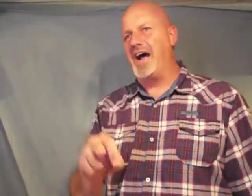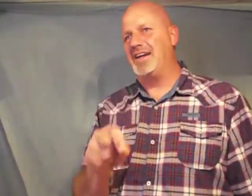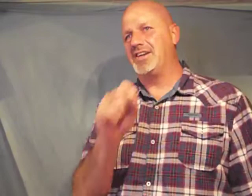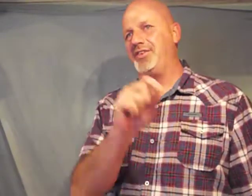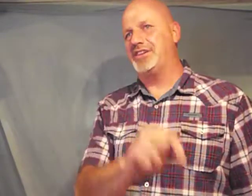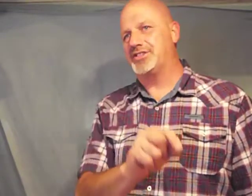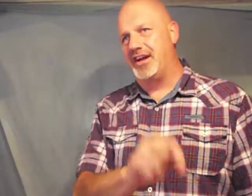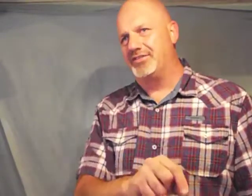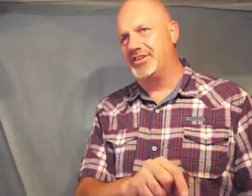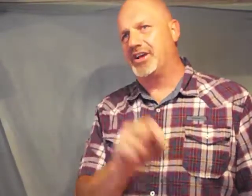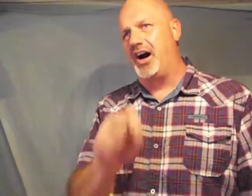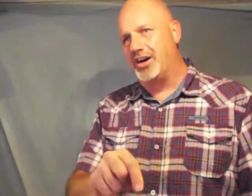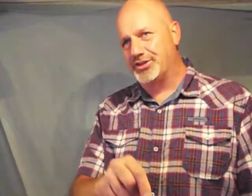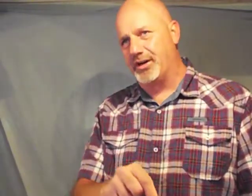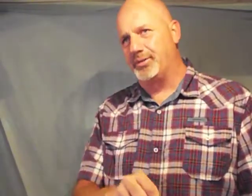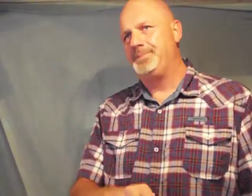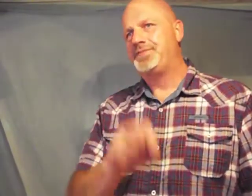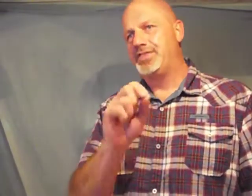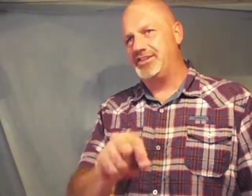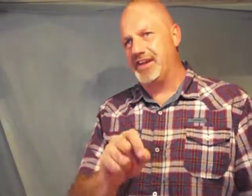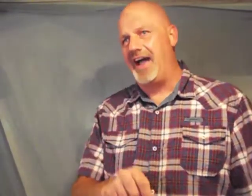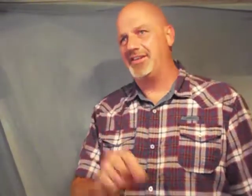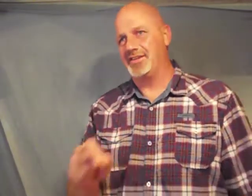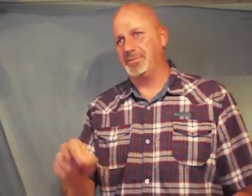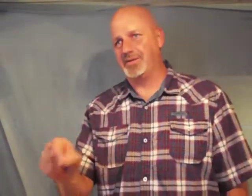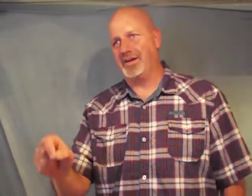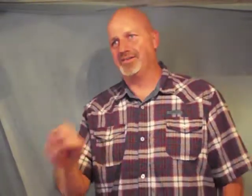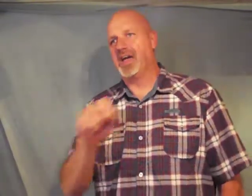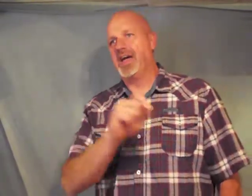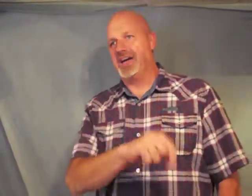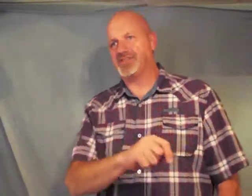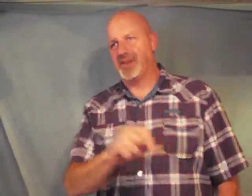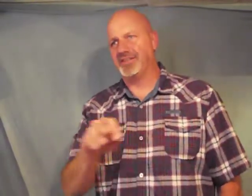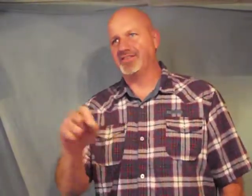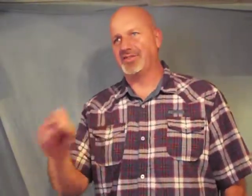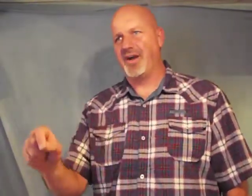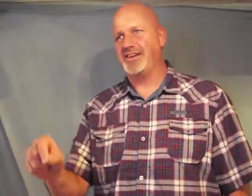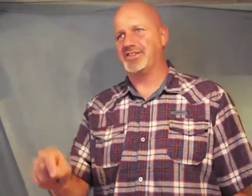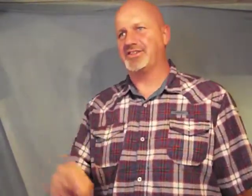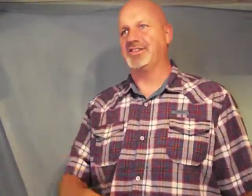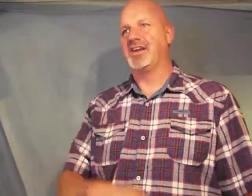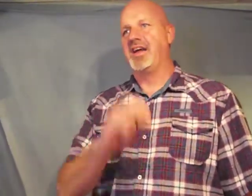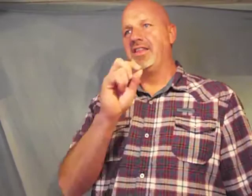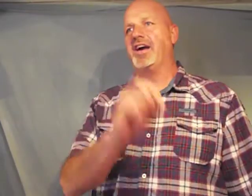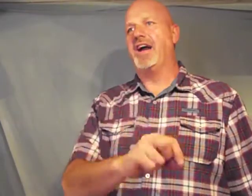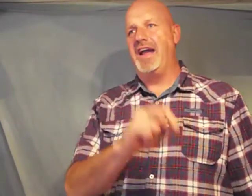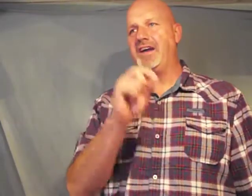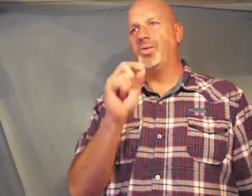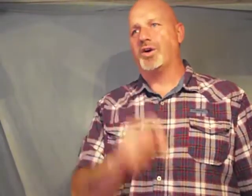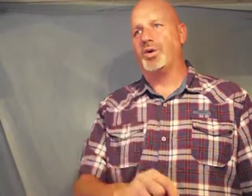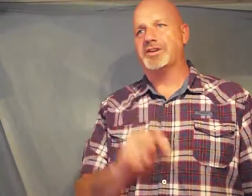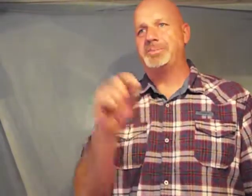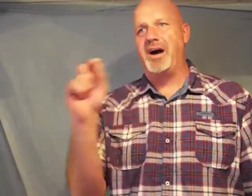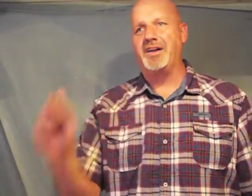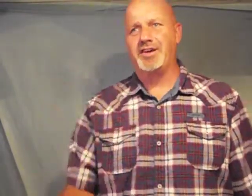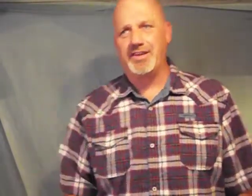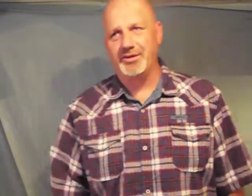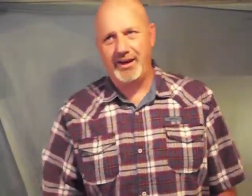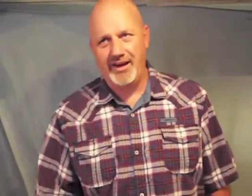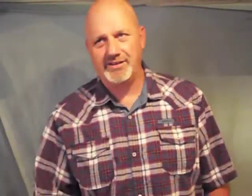if his servants also disguise themselves as servants of righteousness their end will correspond to their deeds